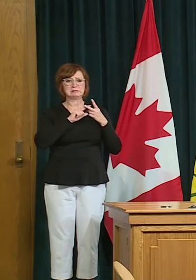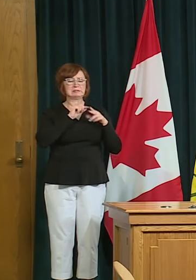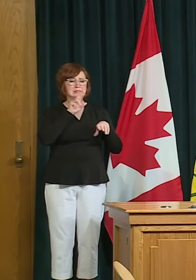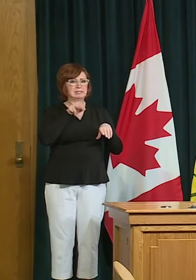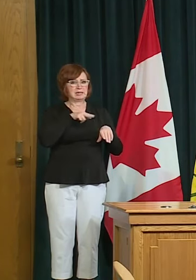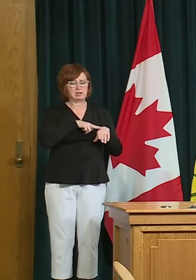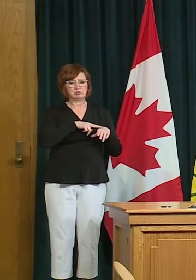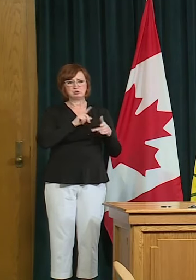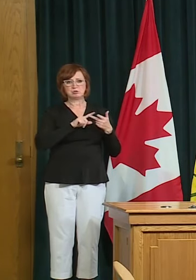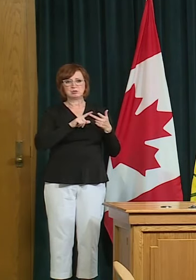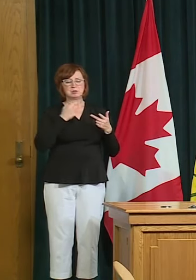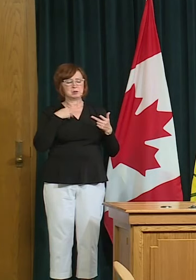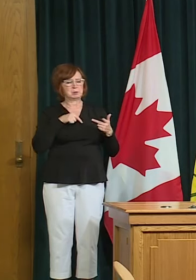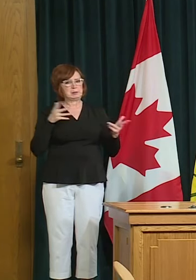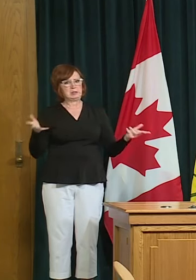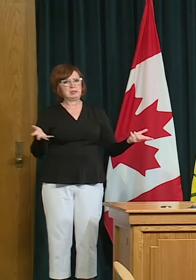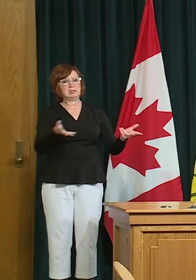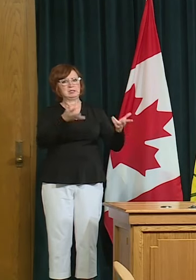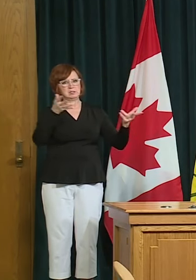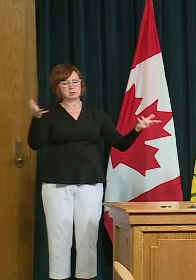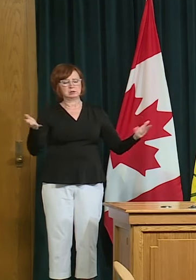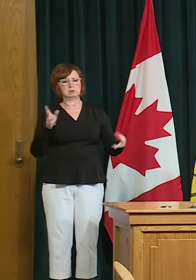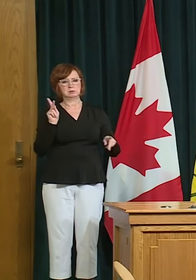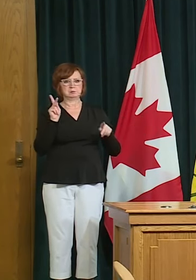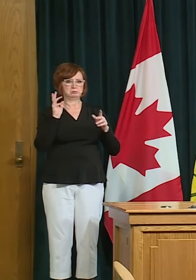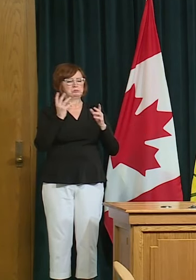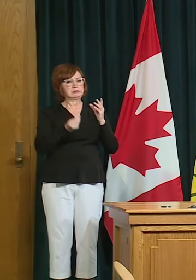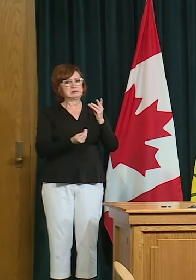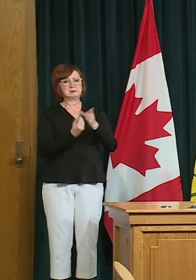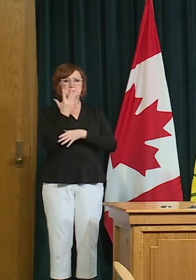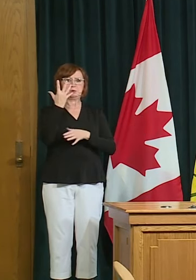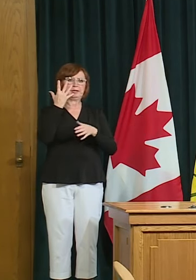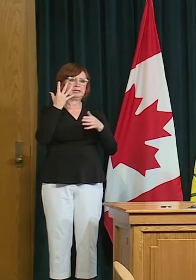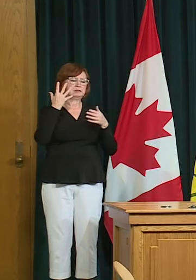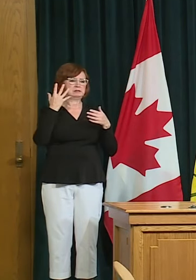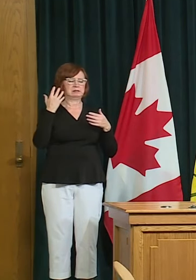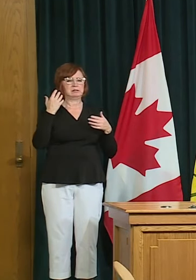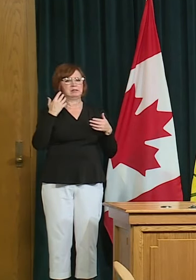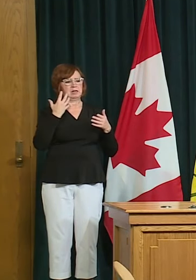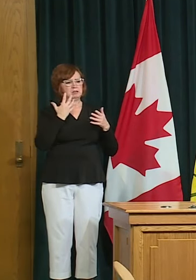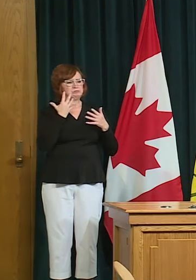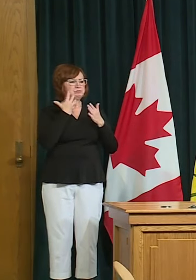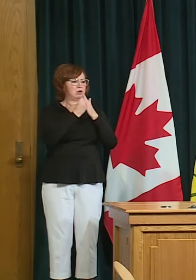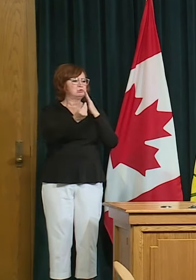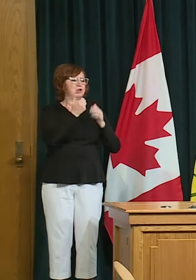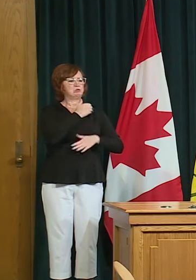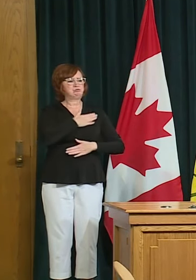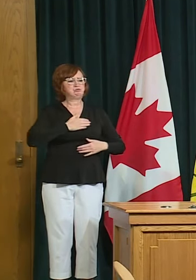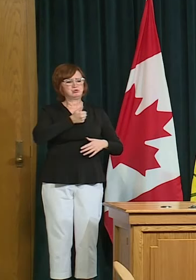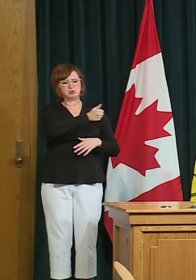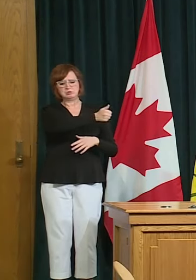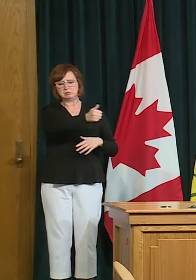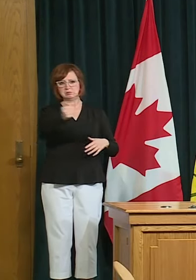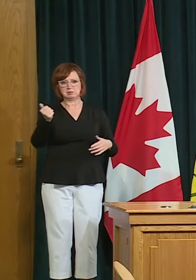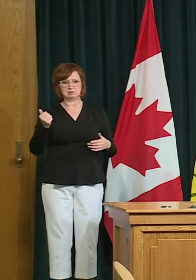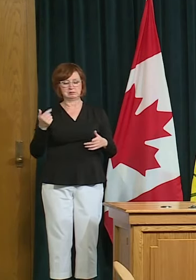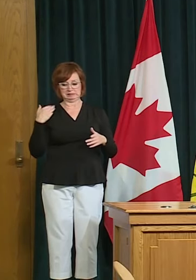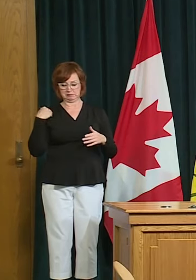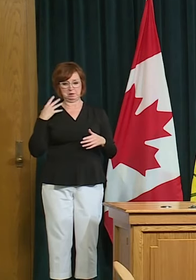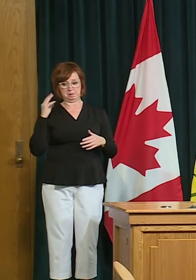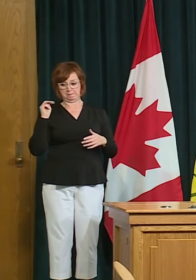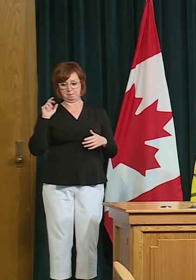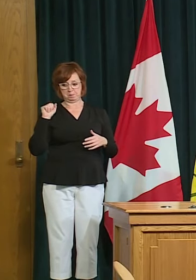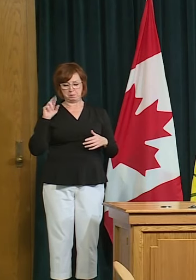improved and we have seen initially immediate households um enjoying the outdoors and now groups of three to five